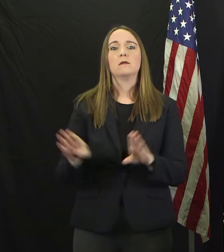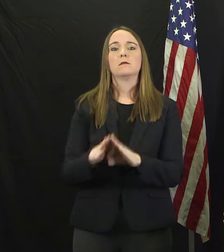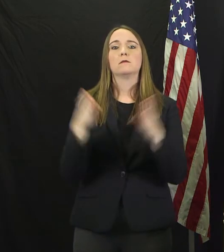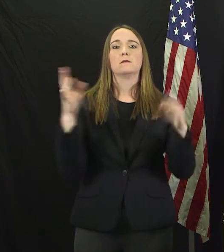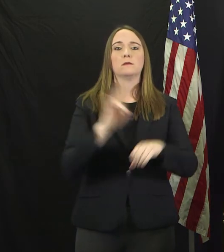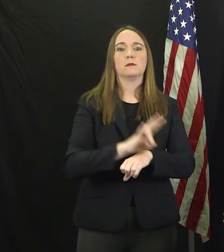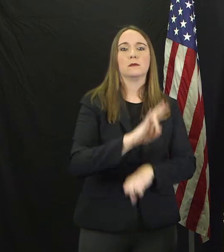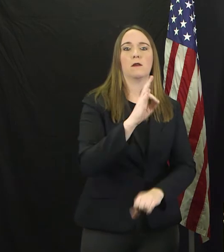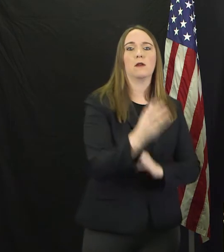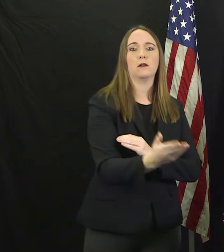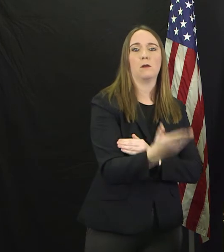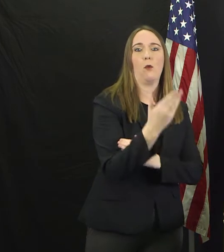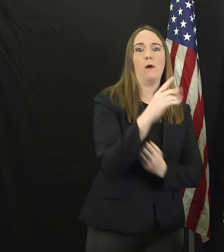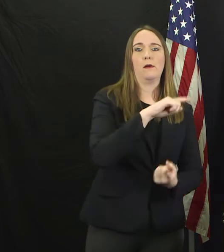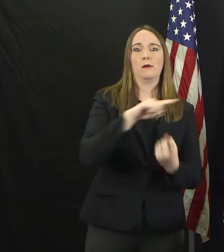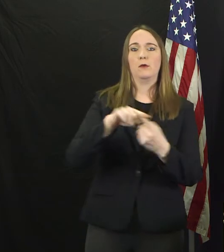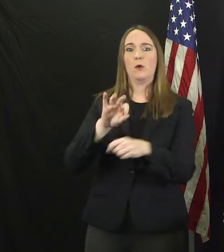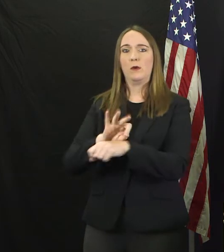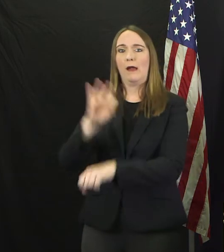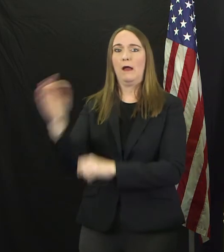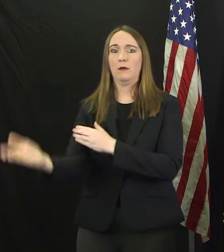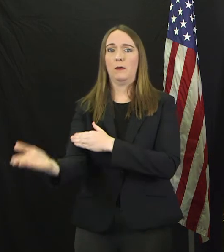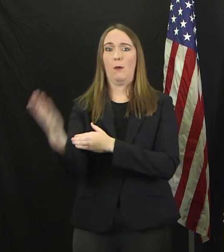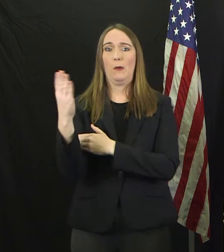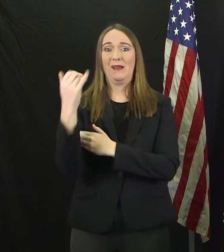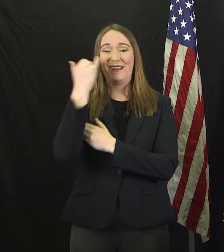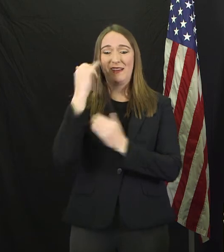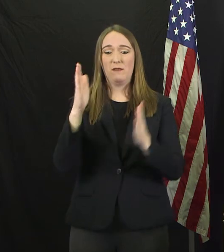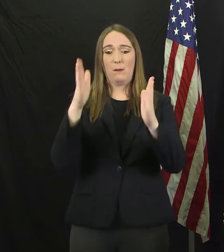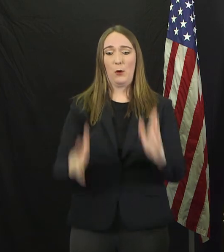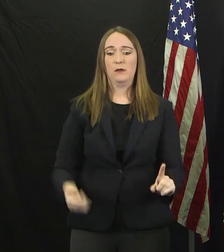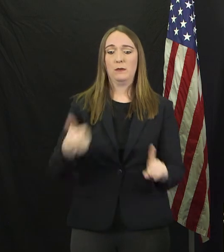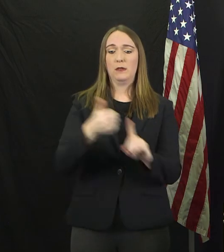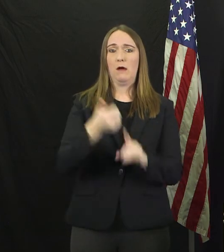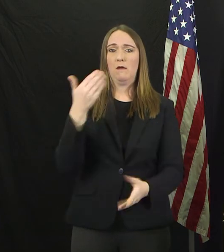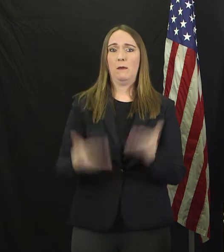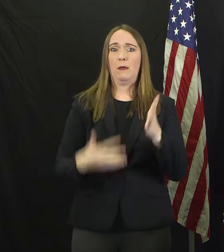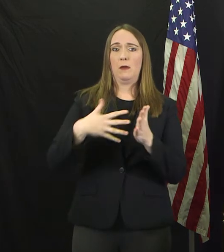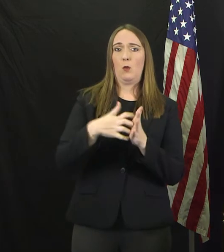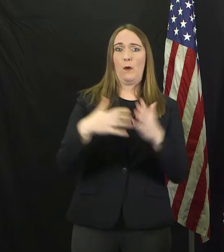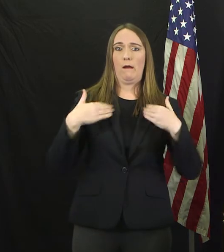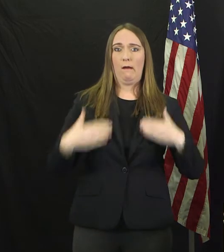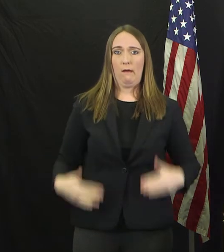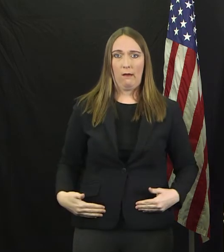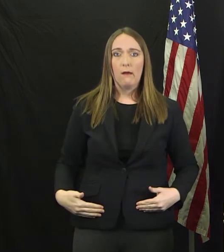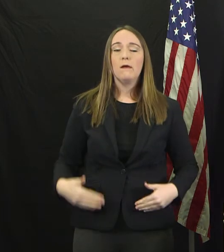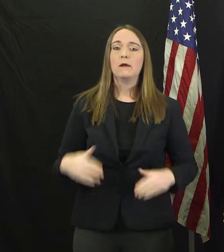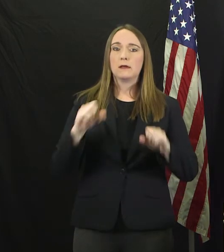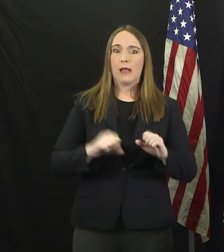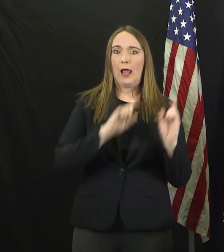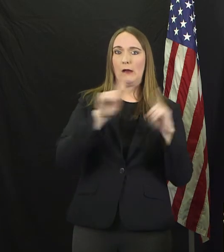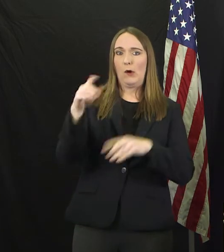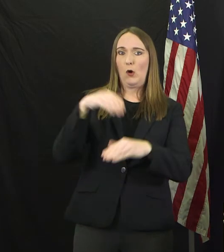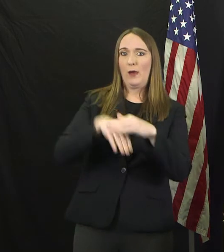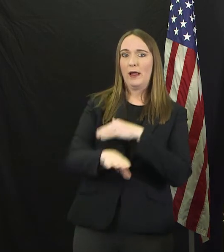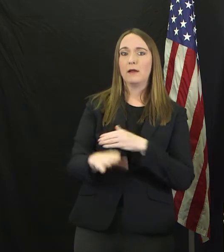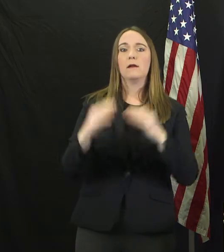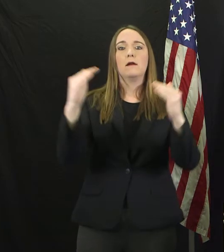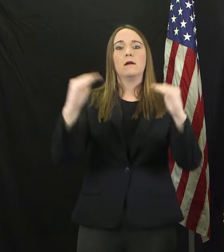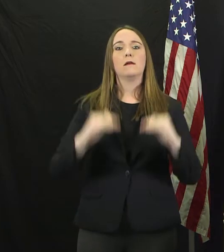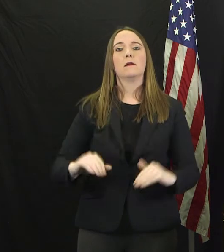need to be a little less contact. And Whole Foods is open daily